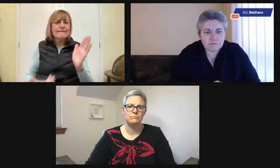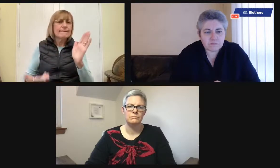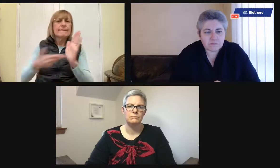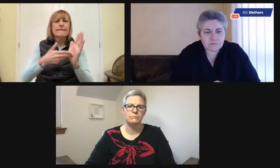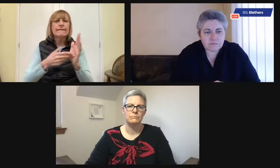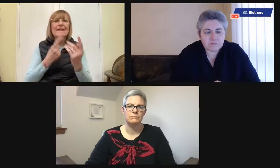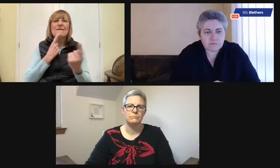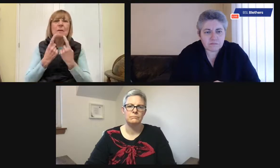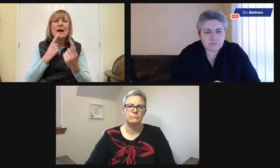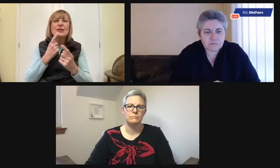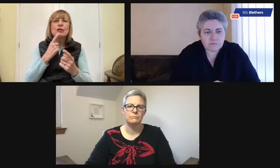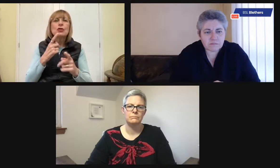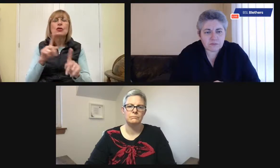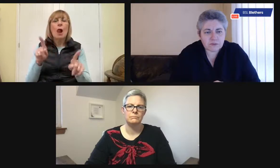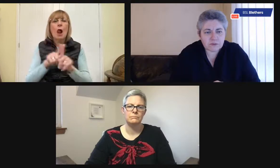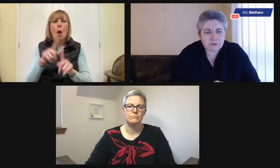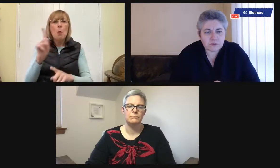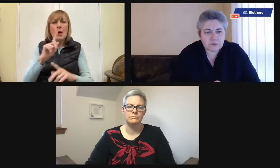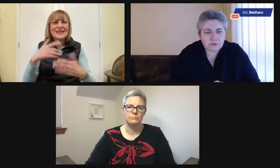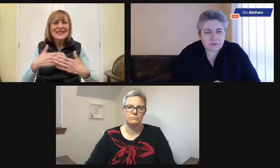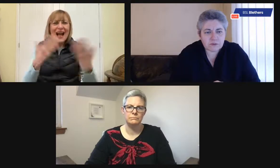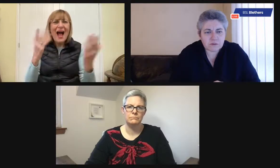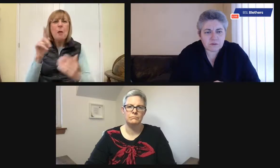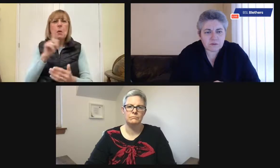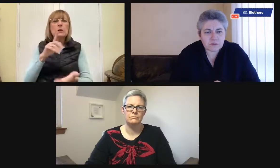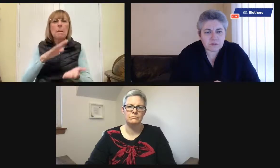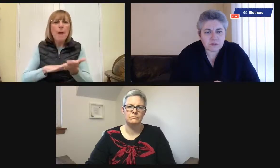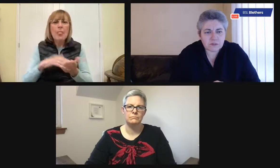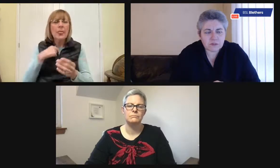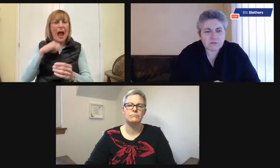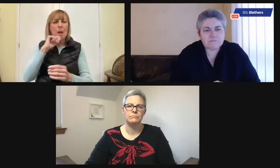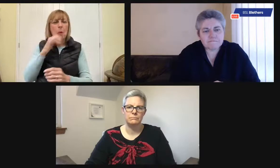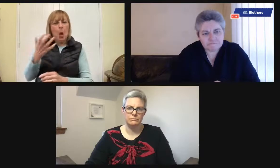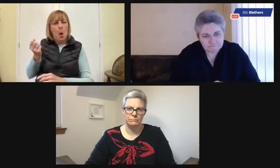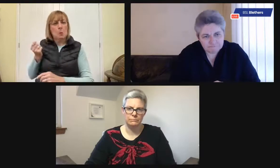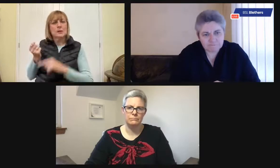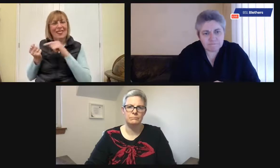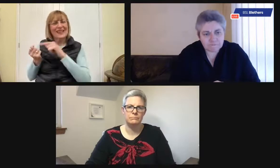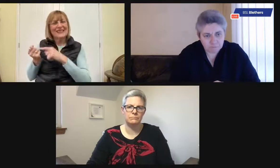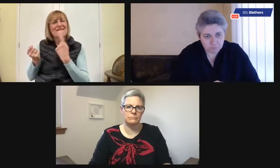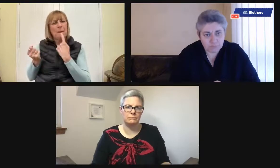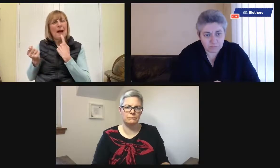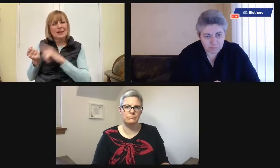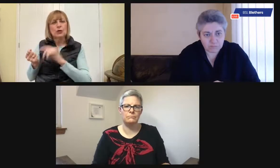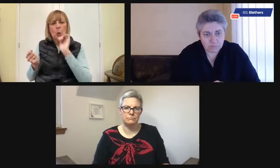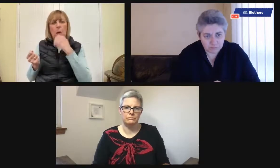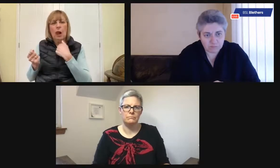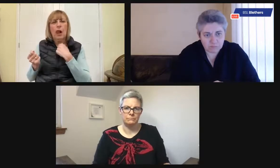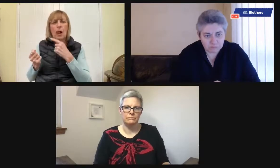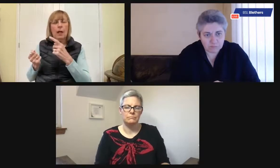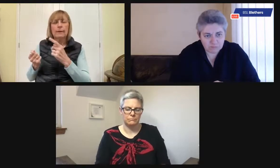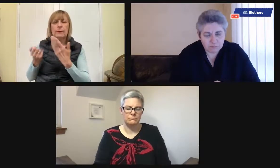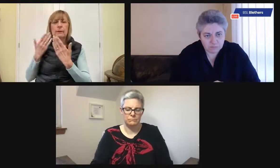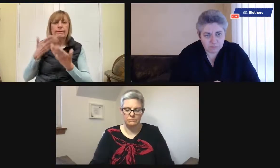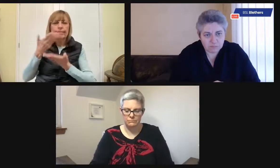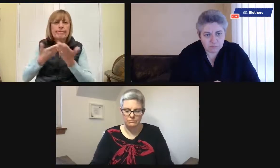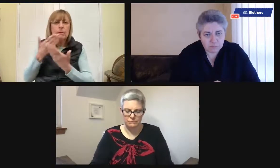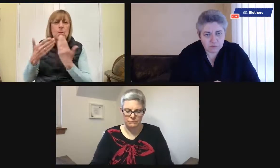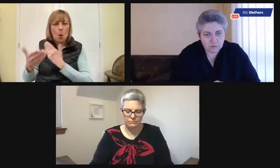But it doesn't just do that. It also has more information, like what day it is, what month it is.